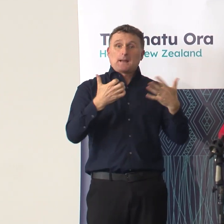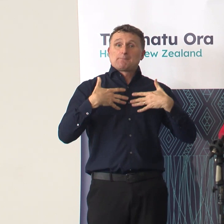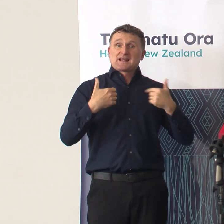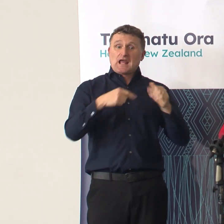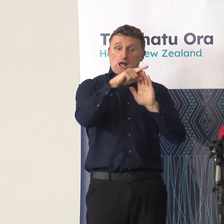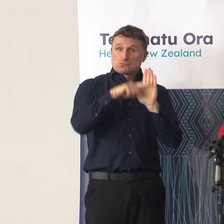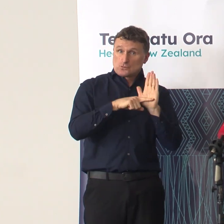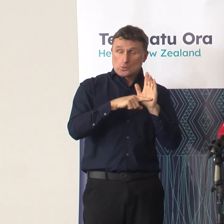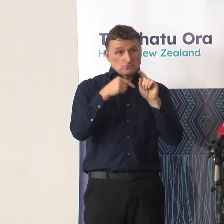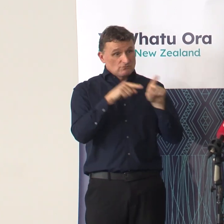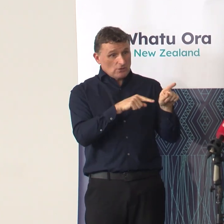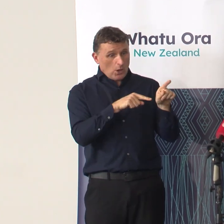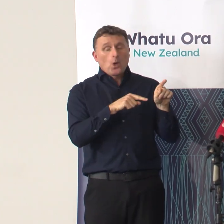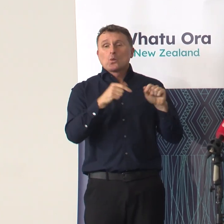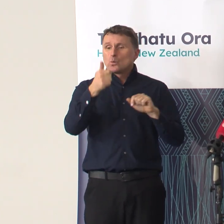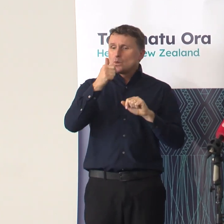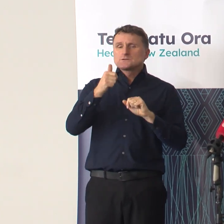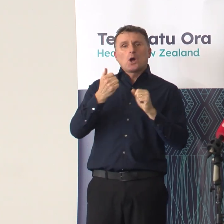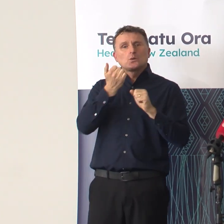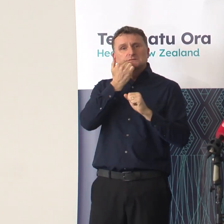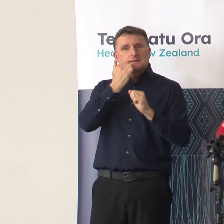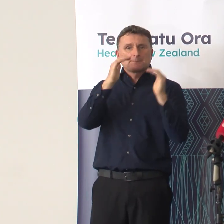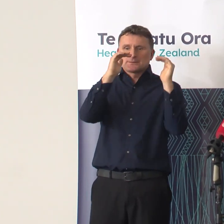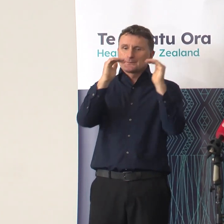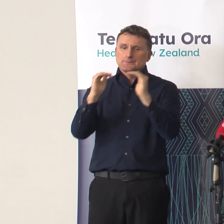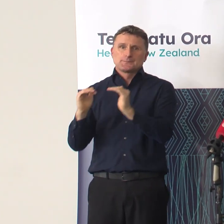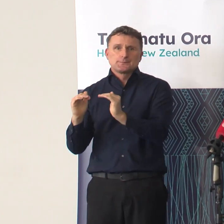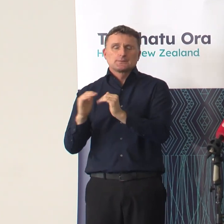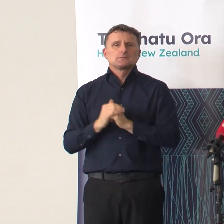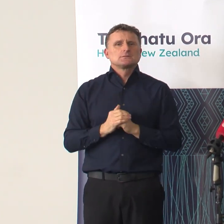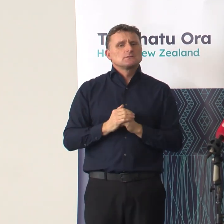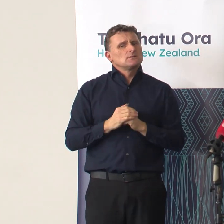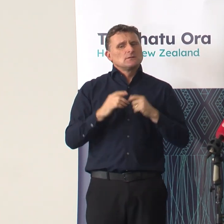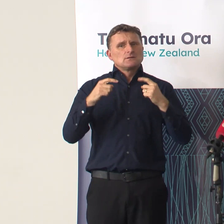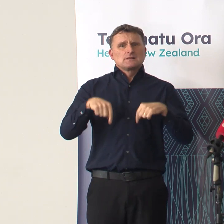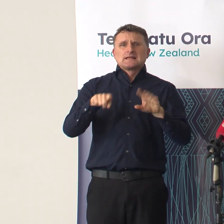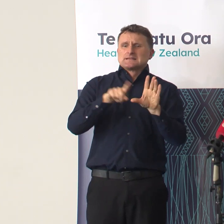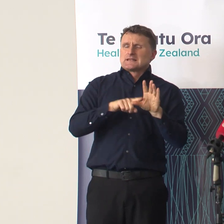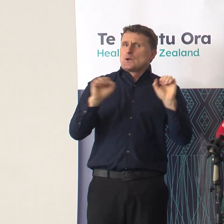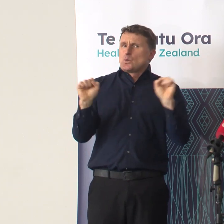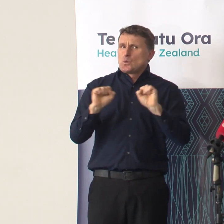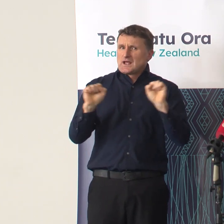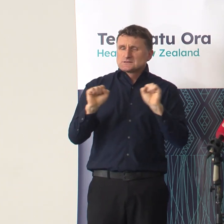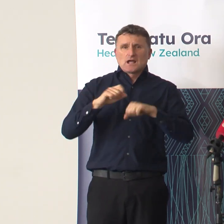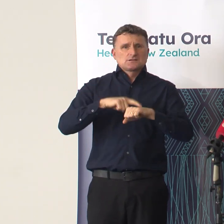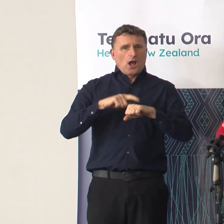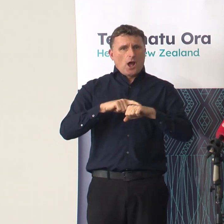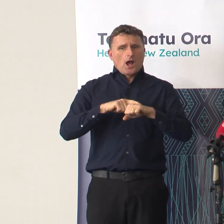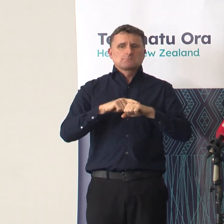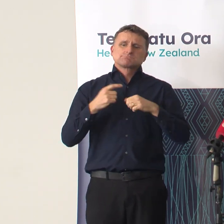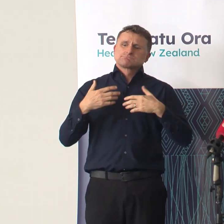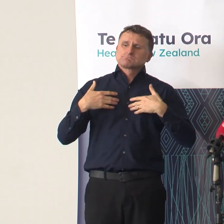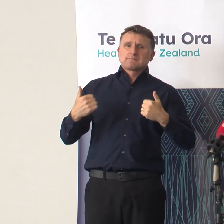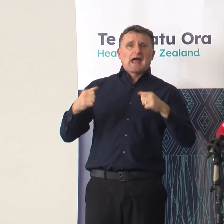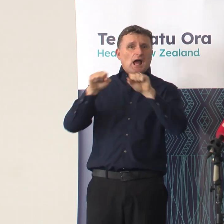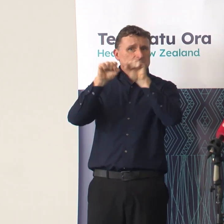are making a difference. That is despite the fact that over this winter we and our health system have faced a really huge set of